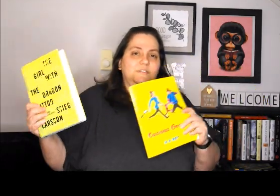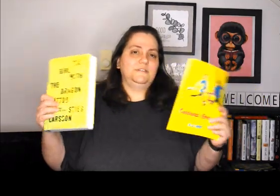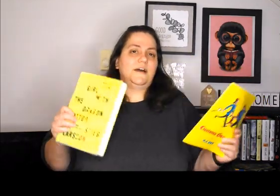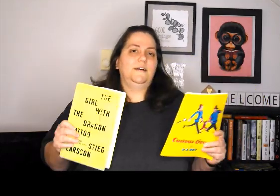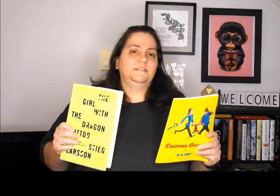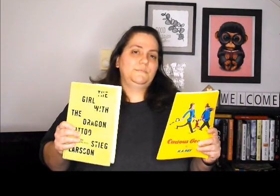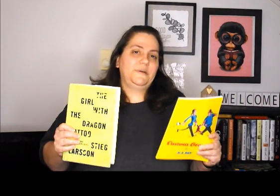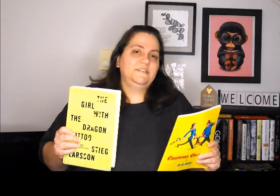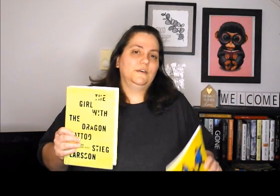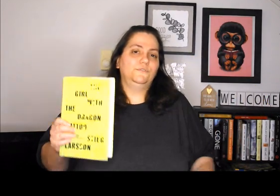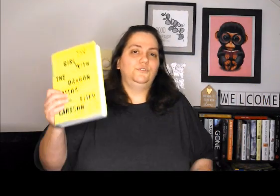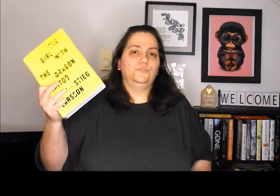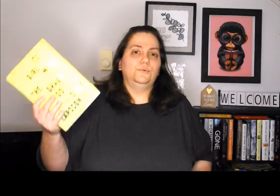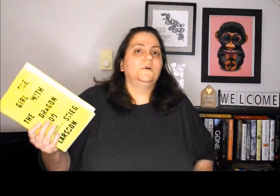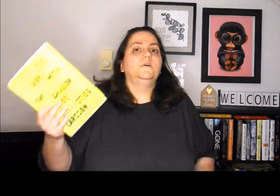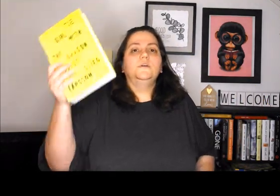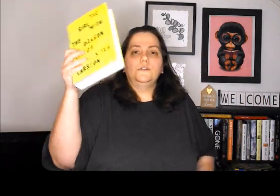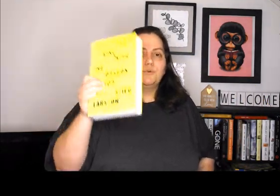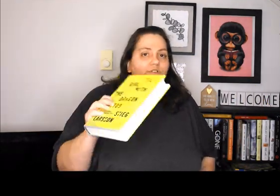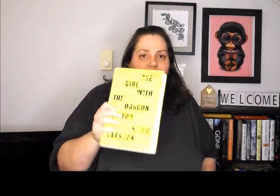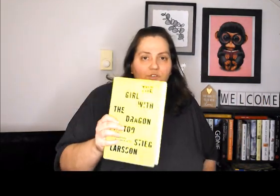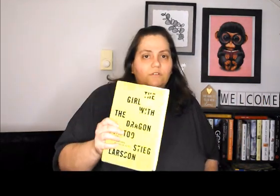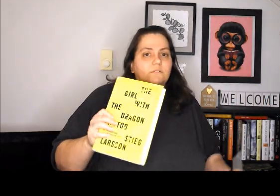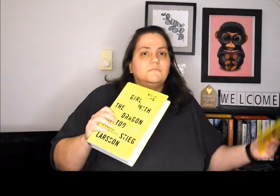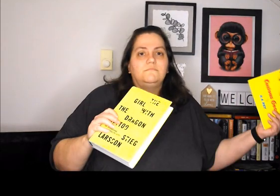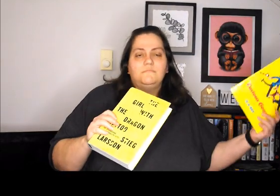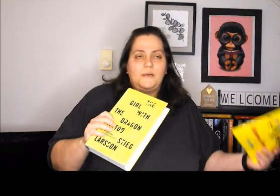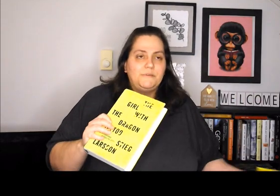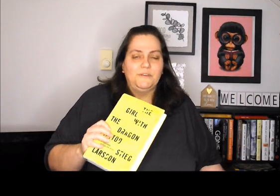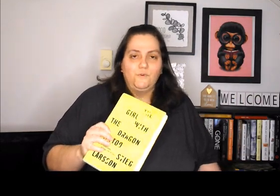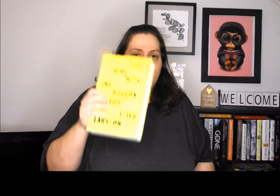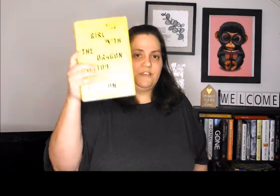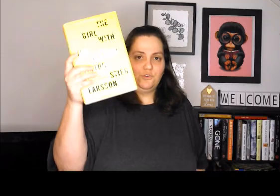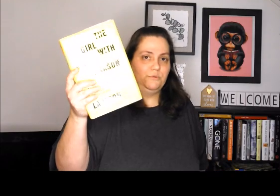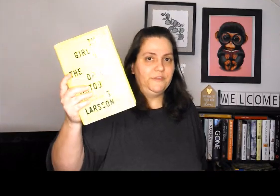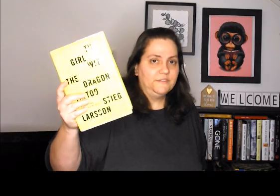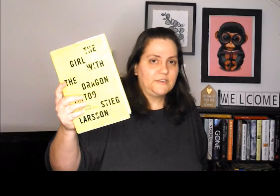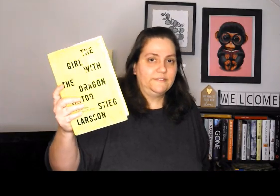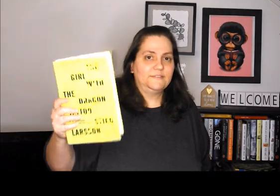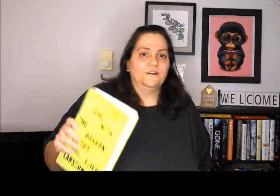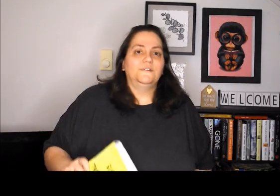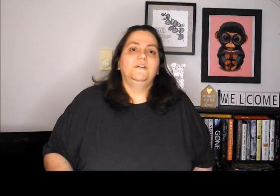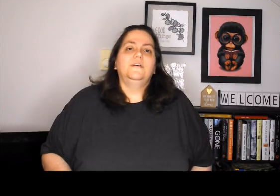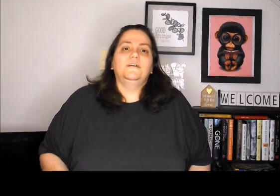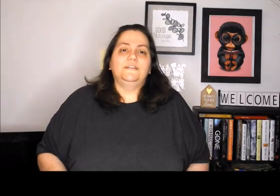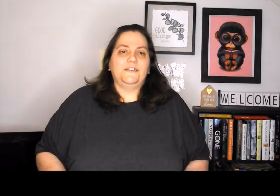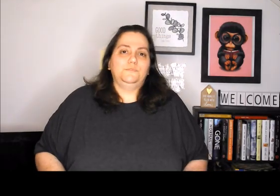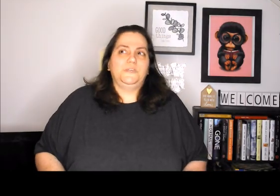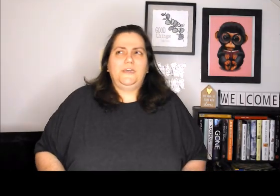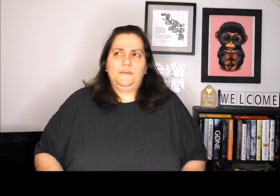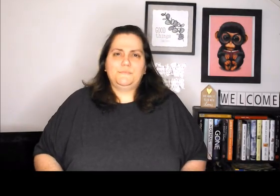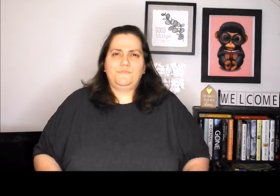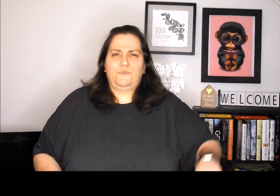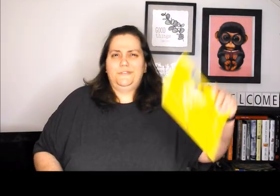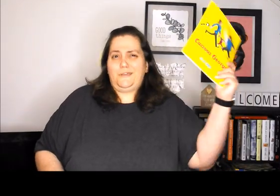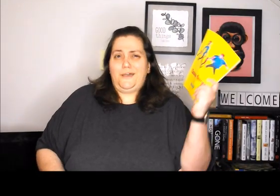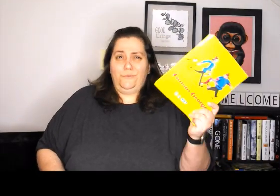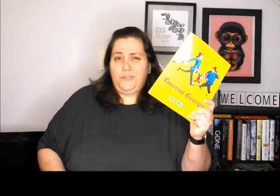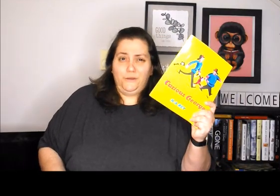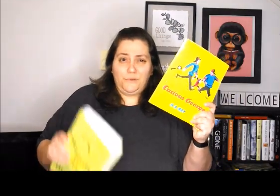to not limit myself to your more traditional, I'm in my 40s, I should be reading this kind of stuff and actually be like, hey, I'm in my 40s, I don't care what